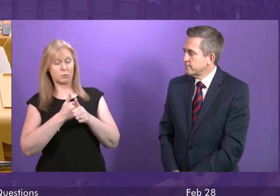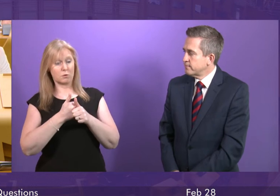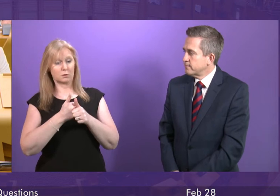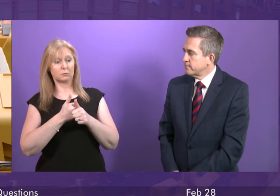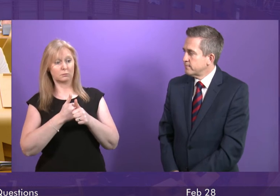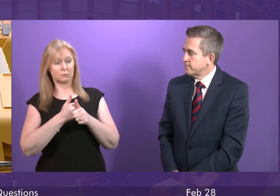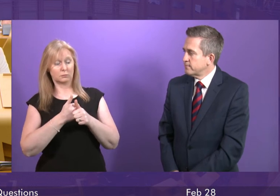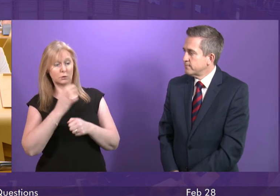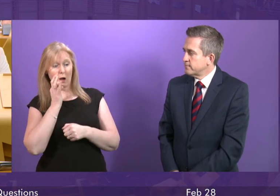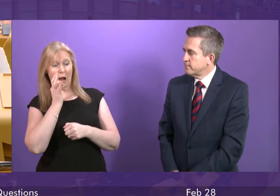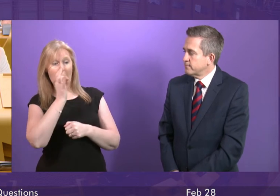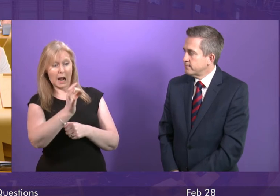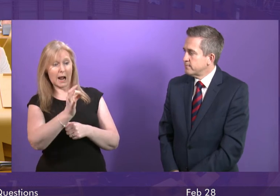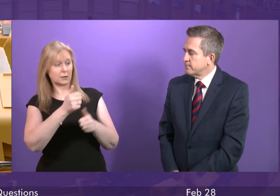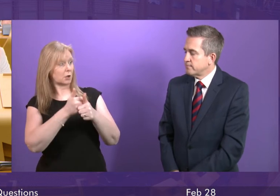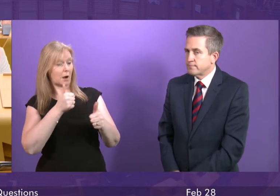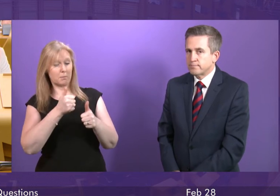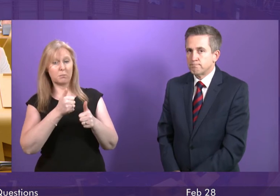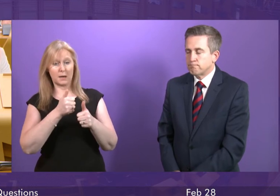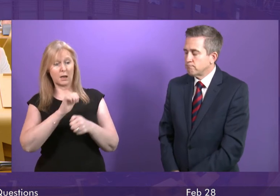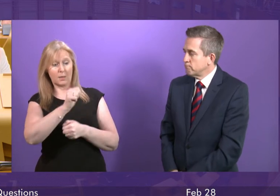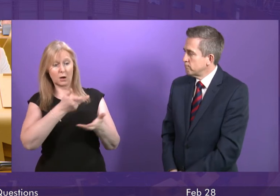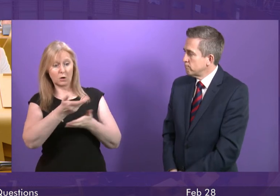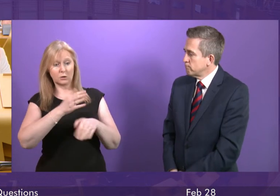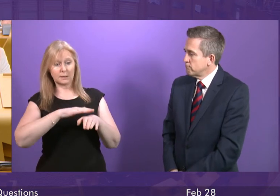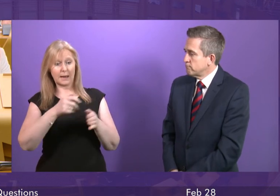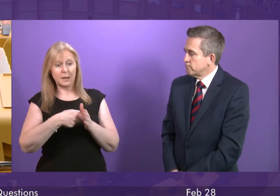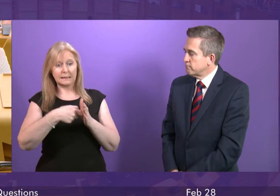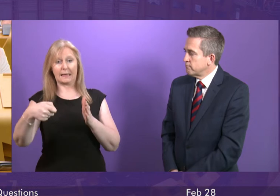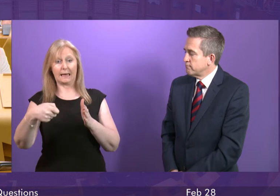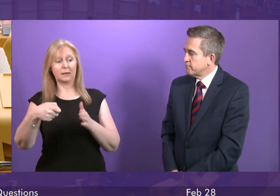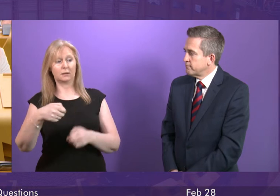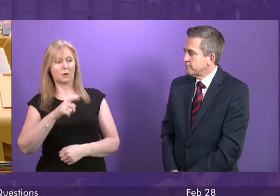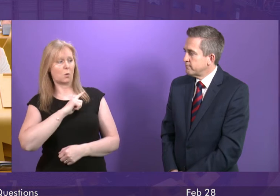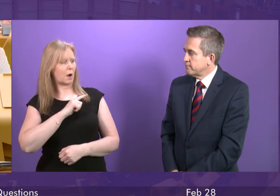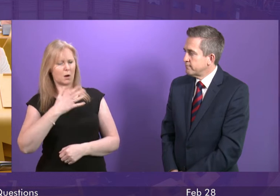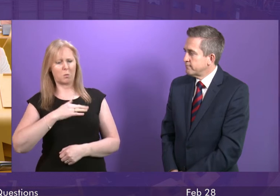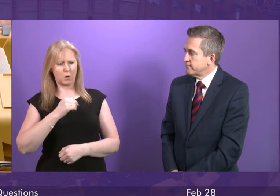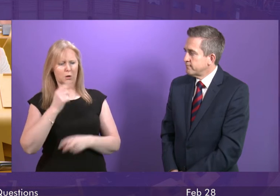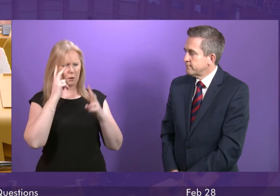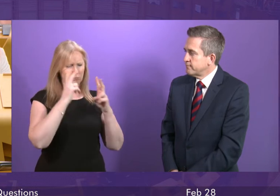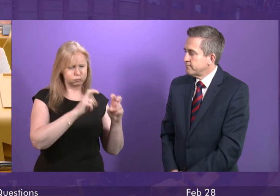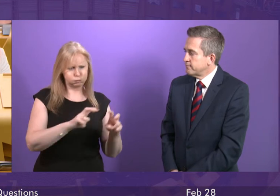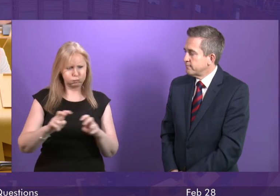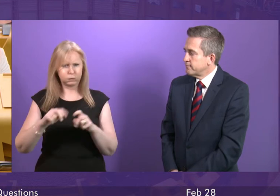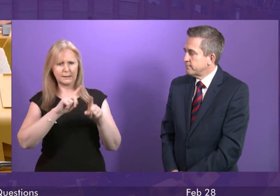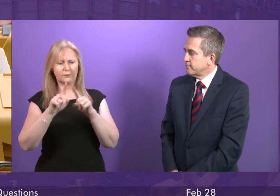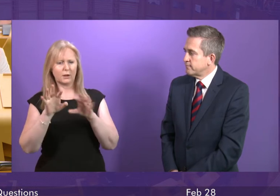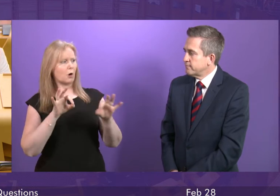in asking the company to extend that because we are prepared to look at all options for this and we will continue to do that because as